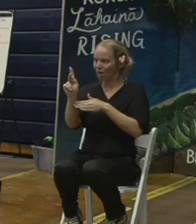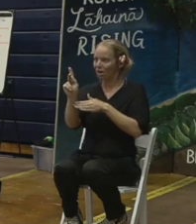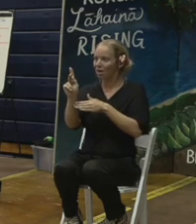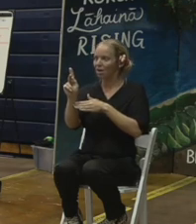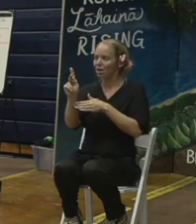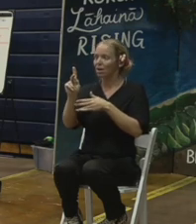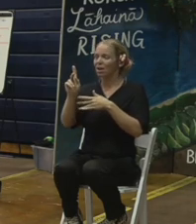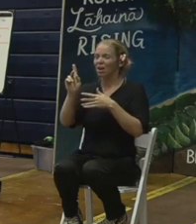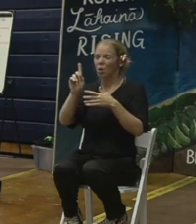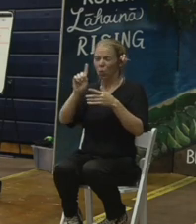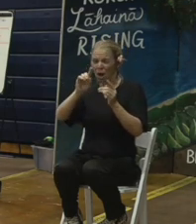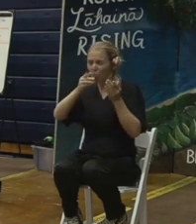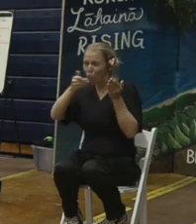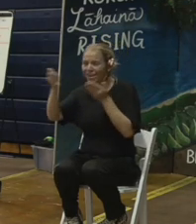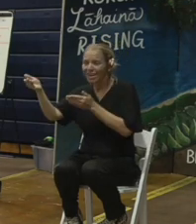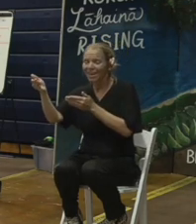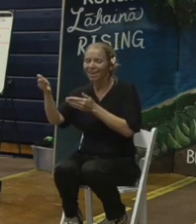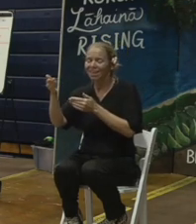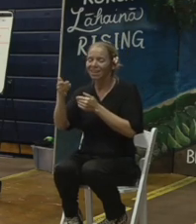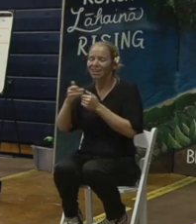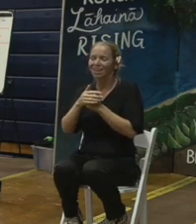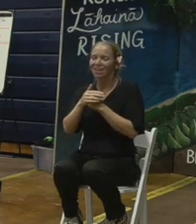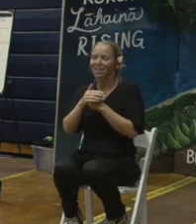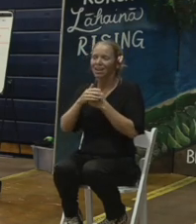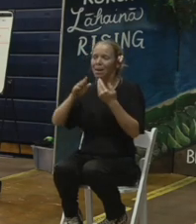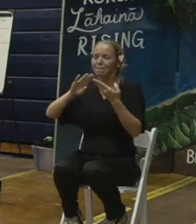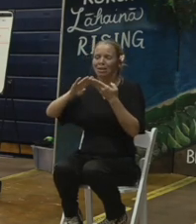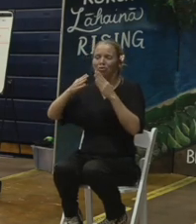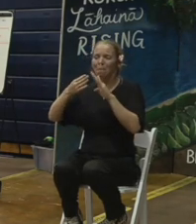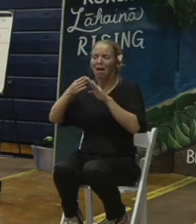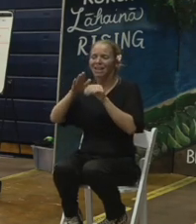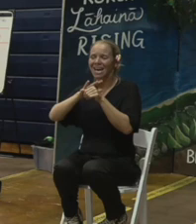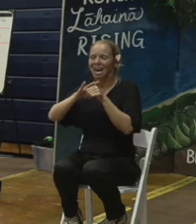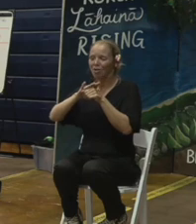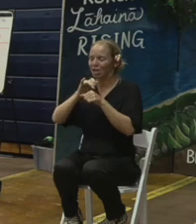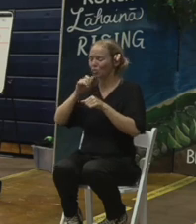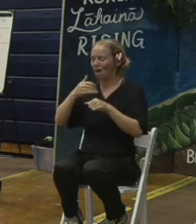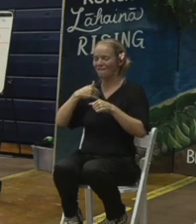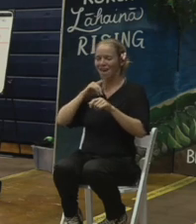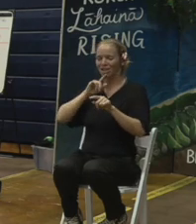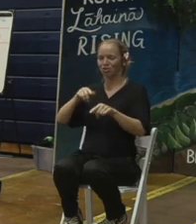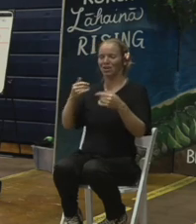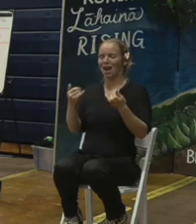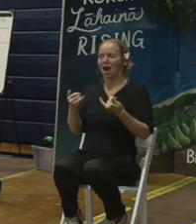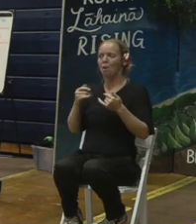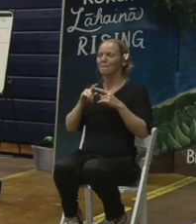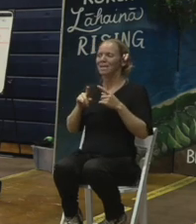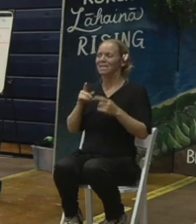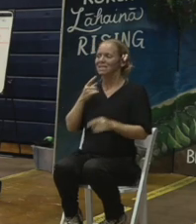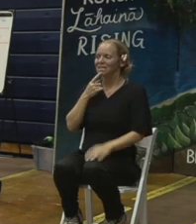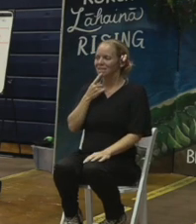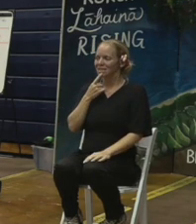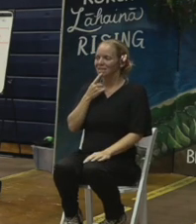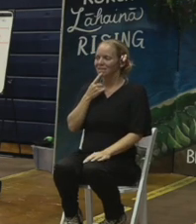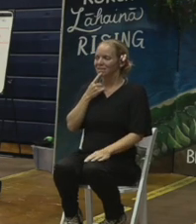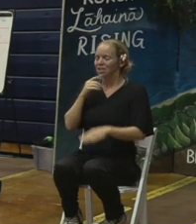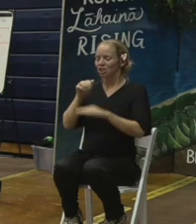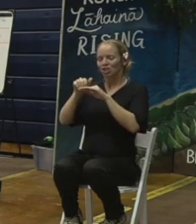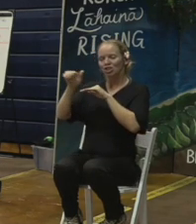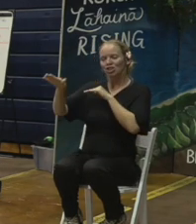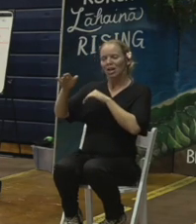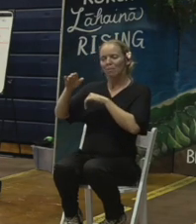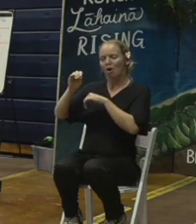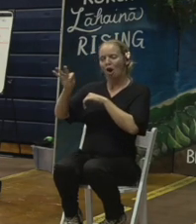metropolitan area, I really don't have the answer for that now. But shipping it off-island